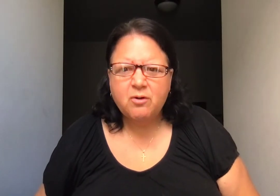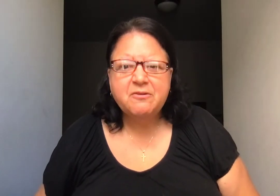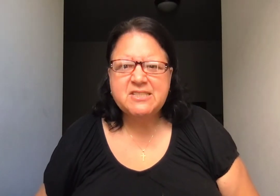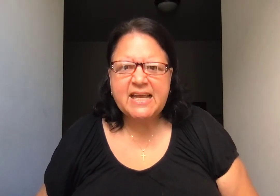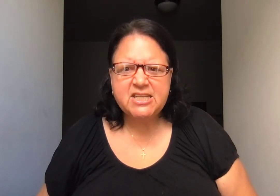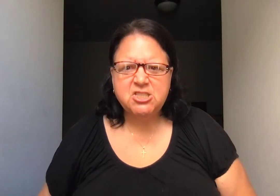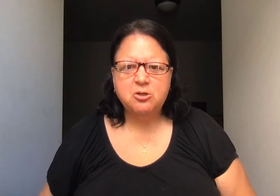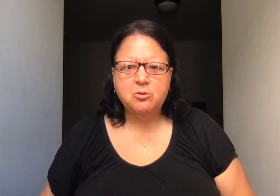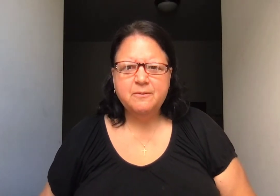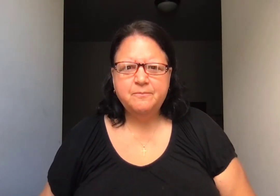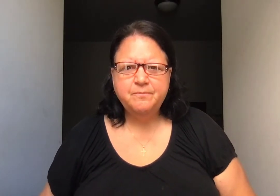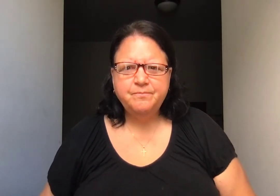forsakes you.